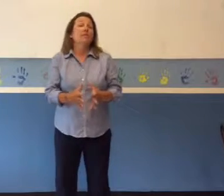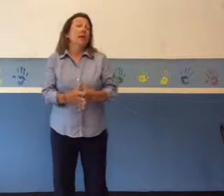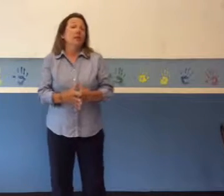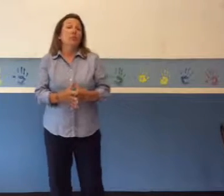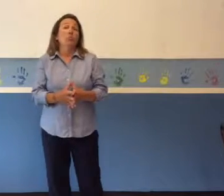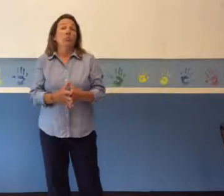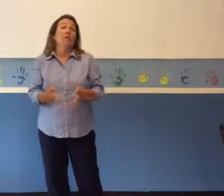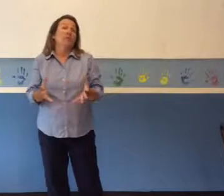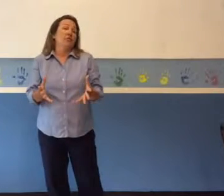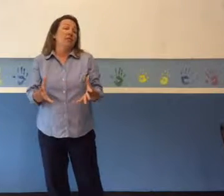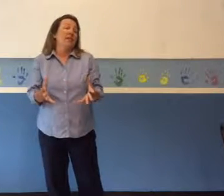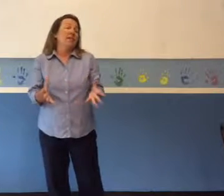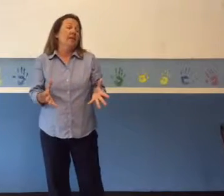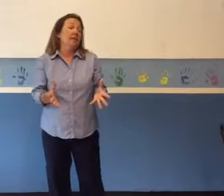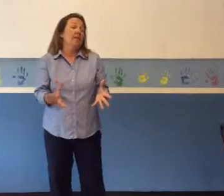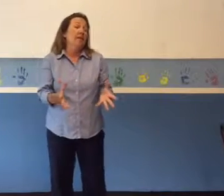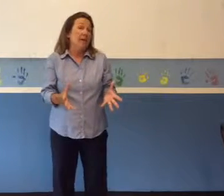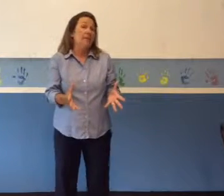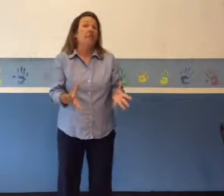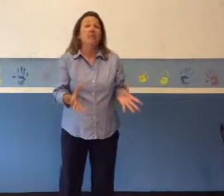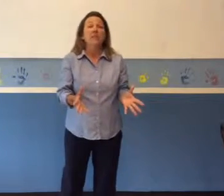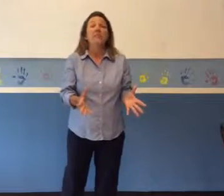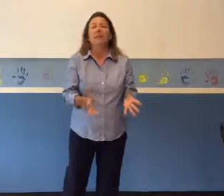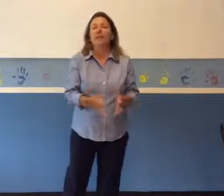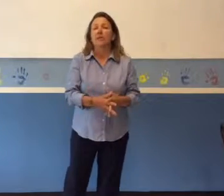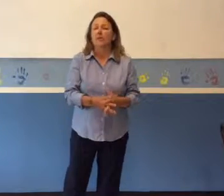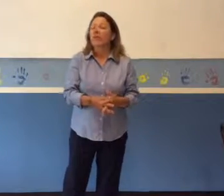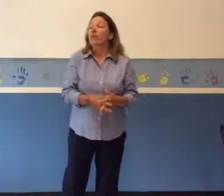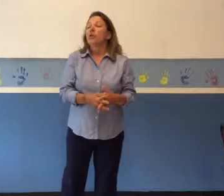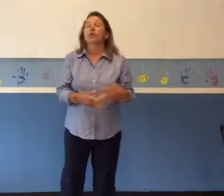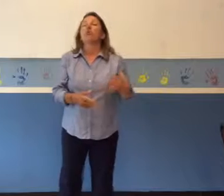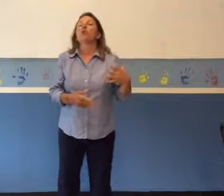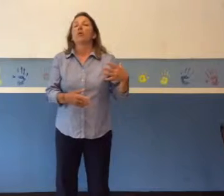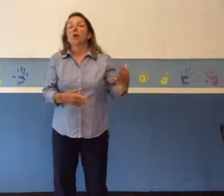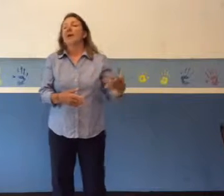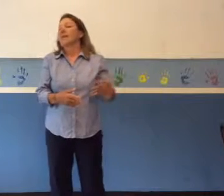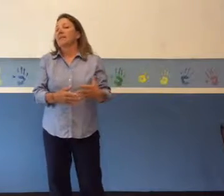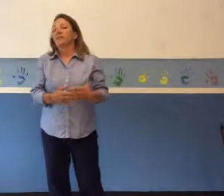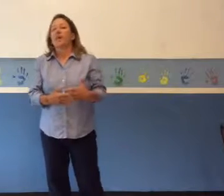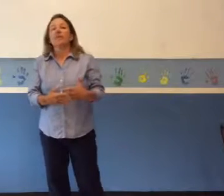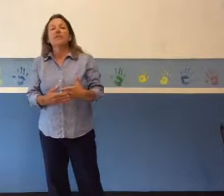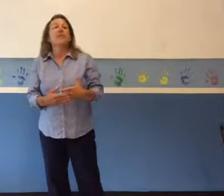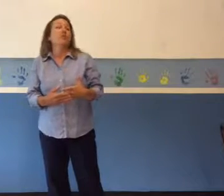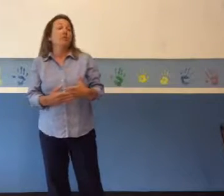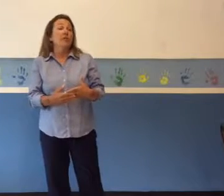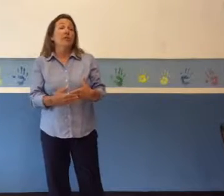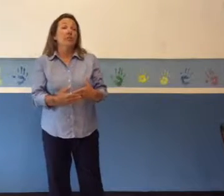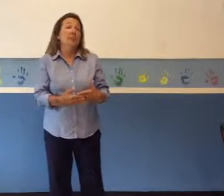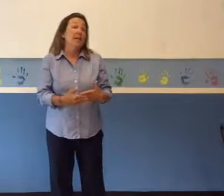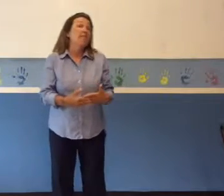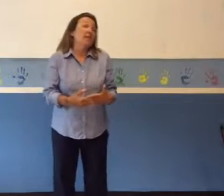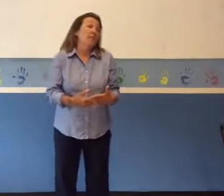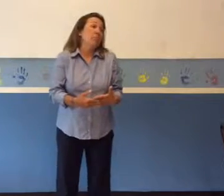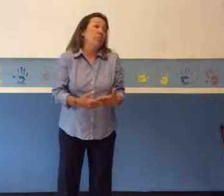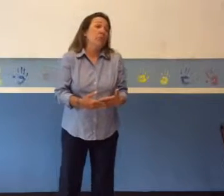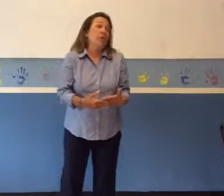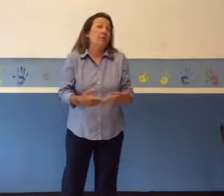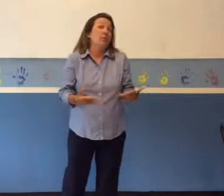intended to work as a check against administrators who were erratically firing teachers and replacing them with friends